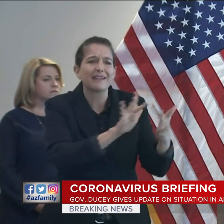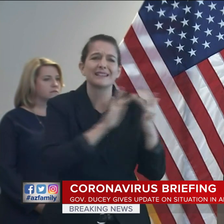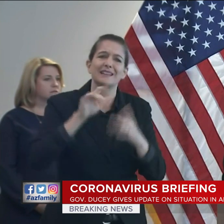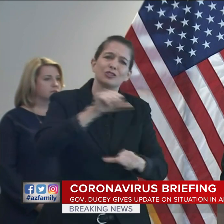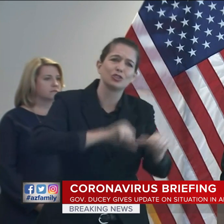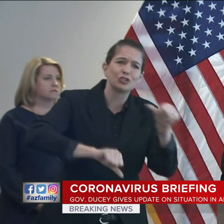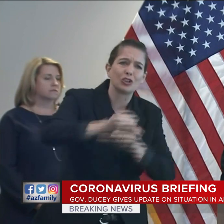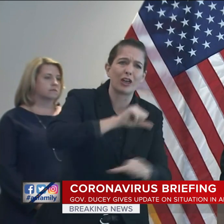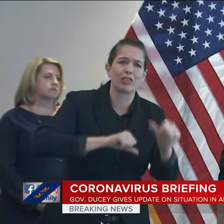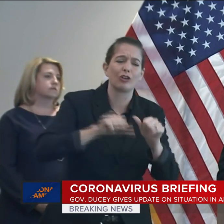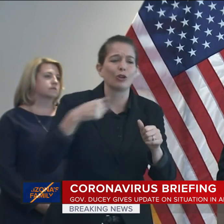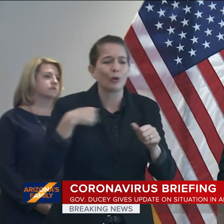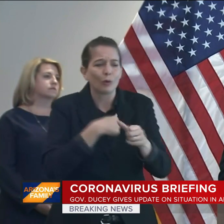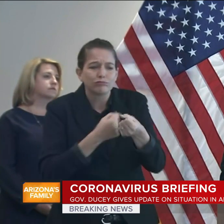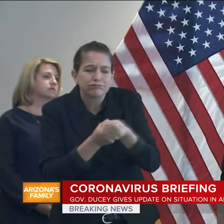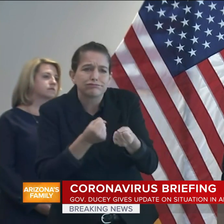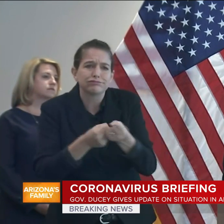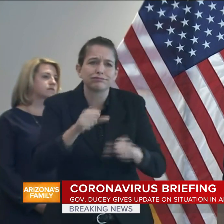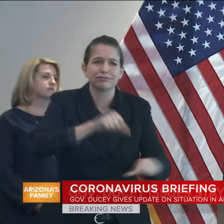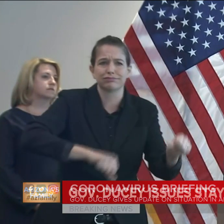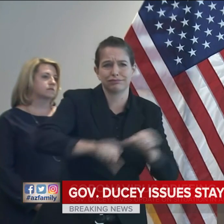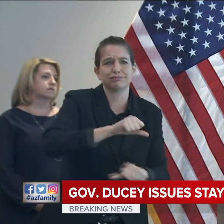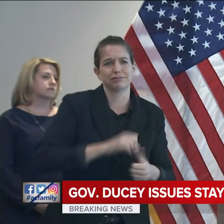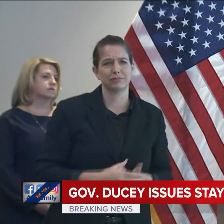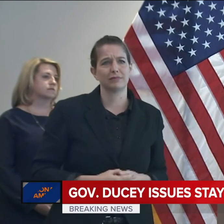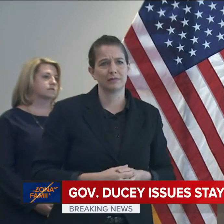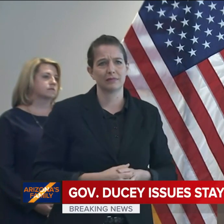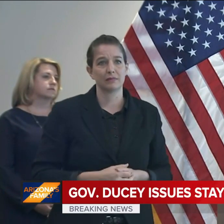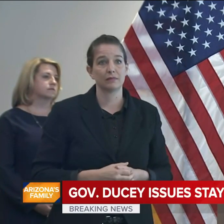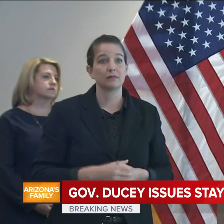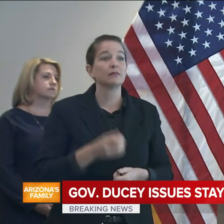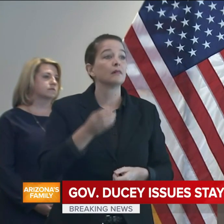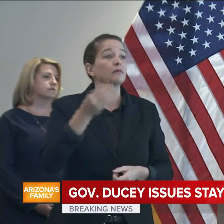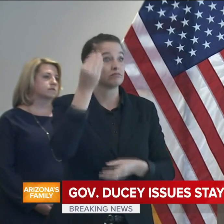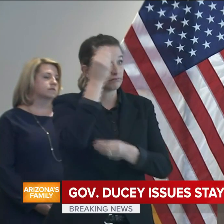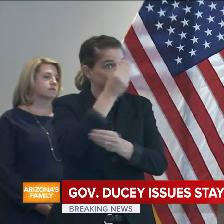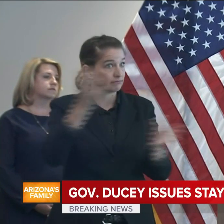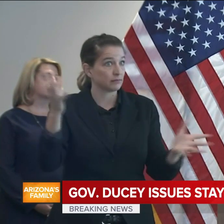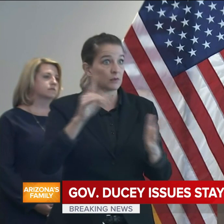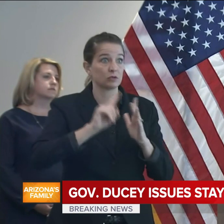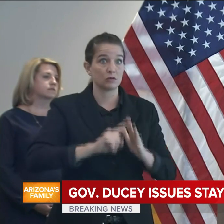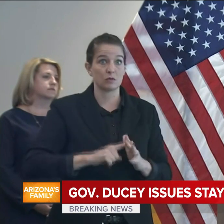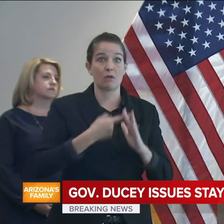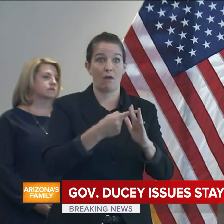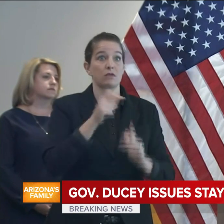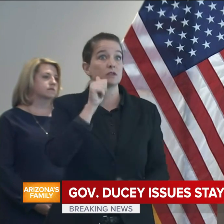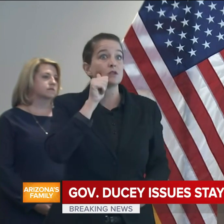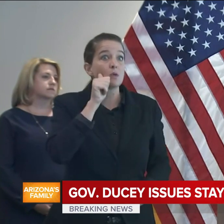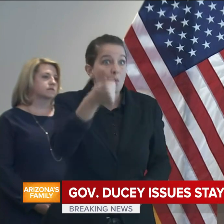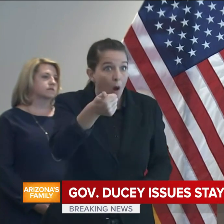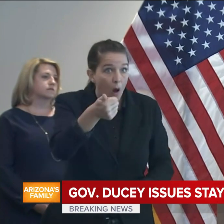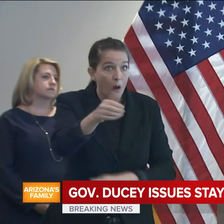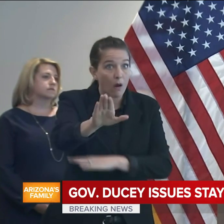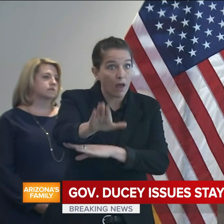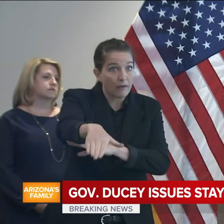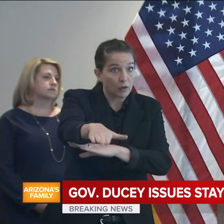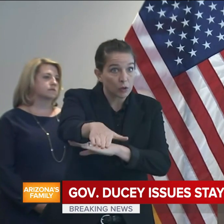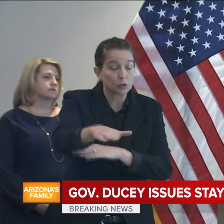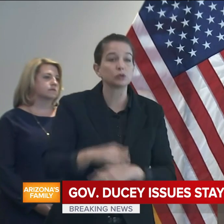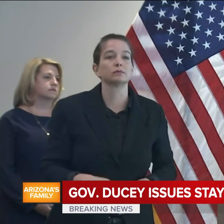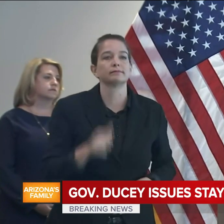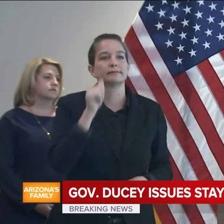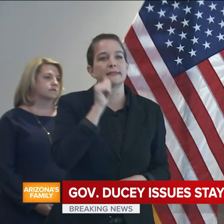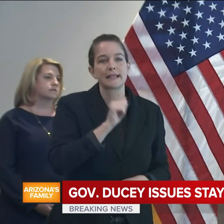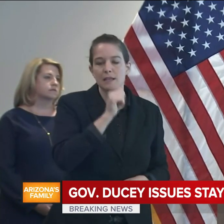times. Effective tomorrow at close of business, Arizonans are directed to limit their time